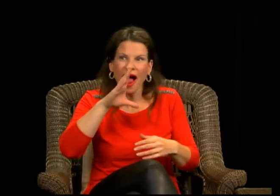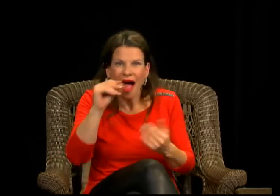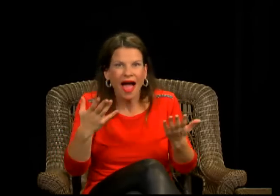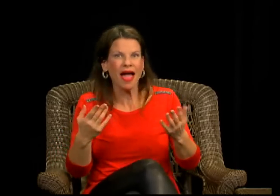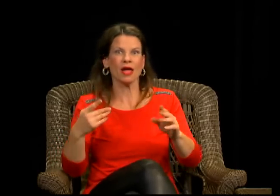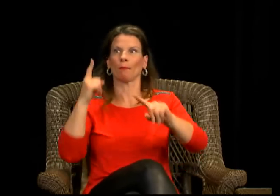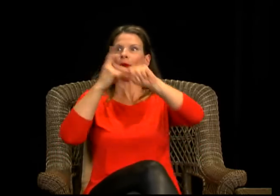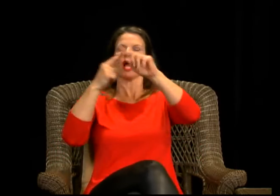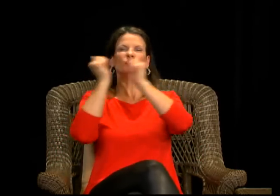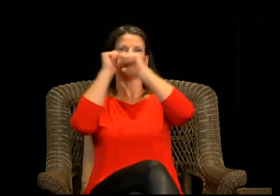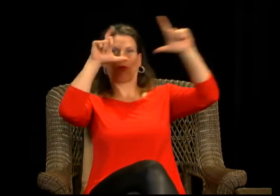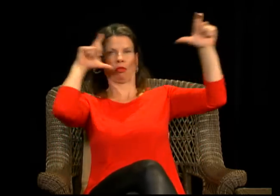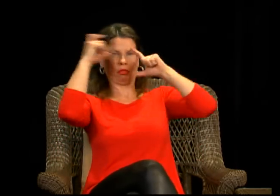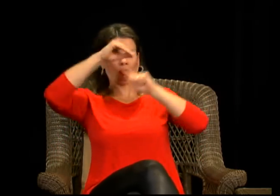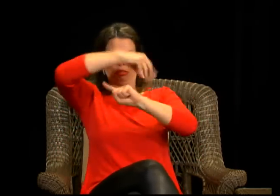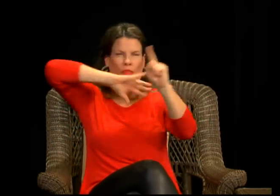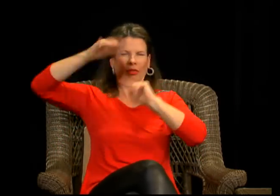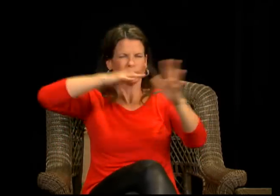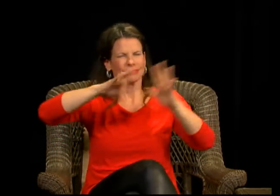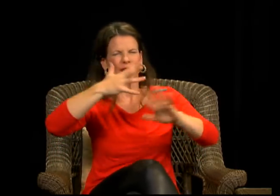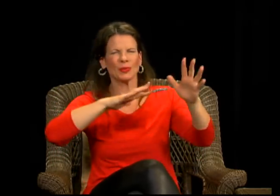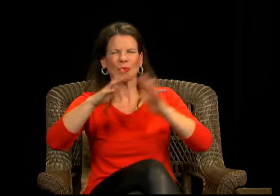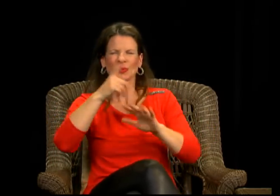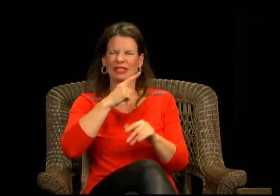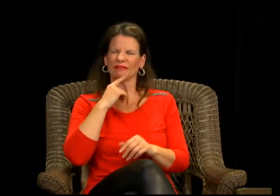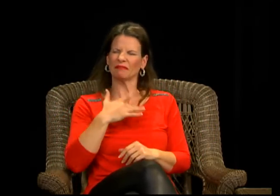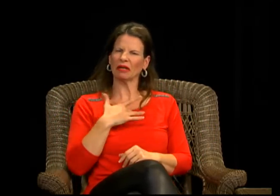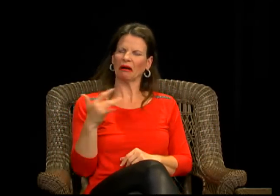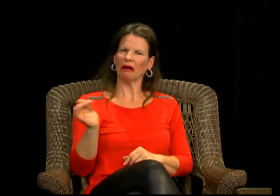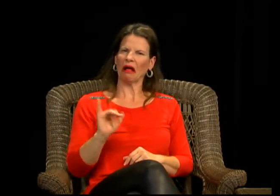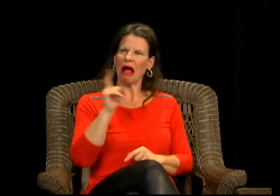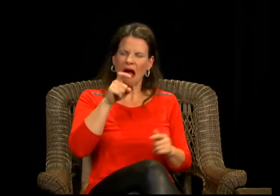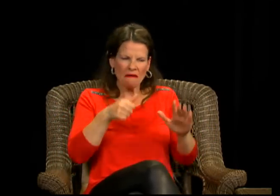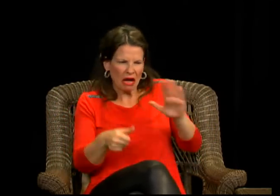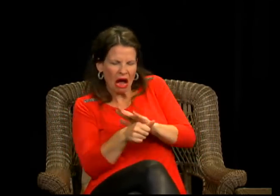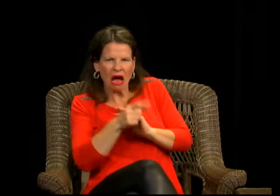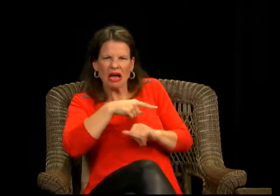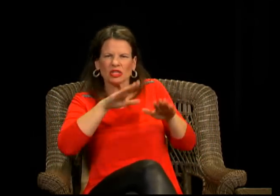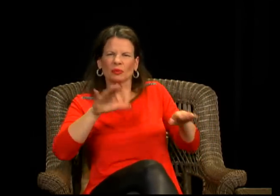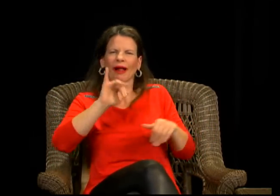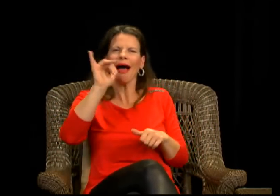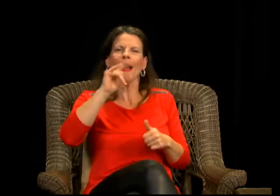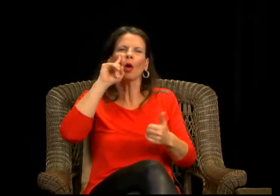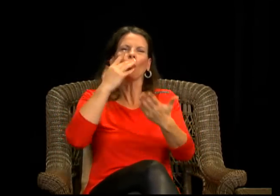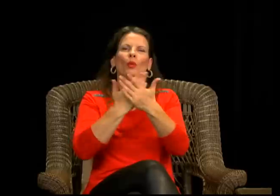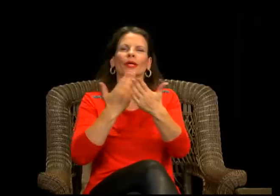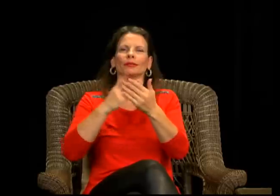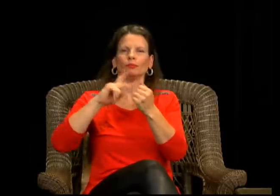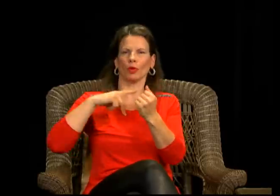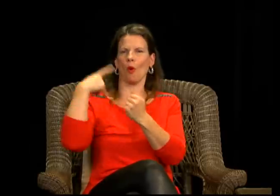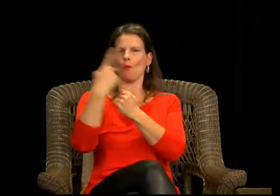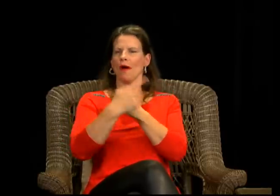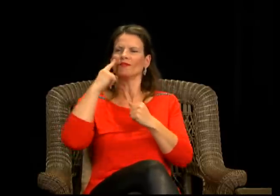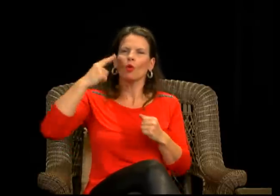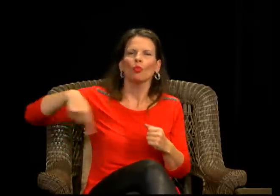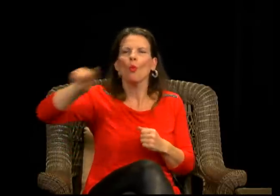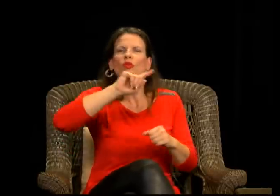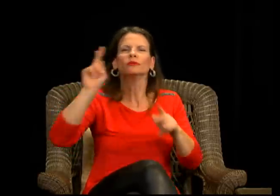just already, you know, when you have a child from the foster care system, there's so much unknown. There may be, it may have been